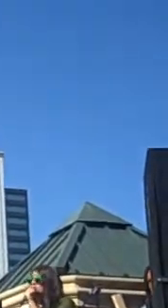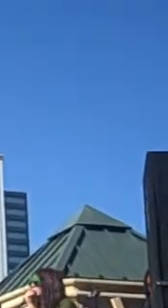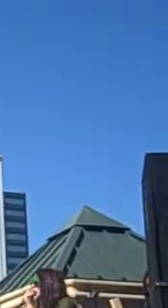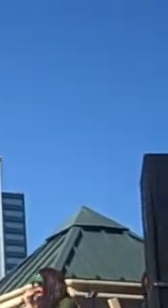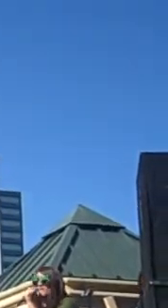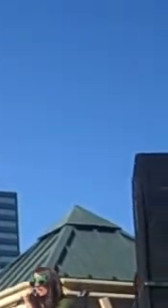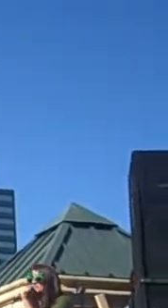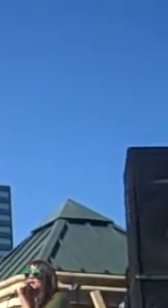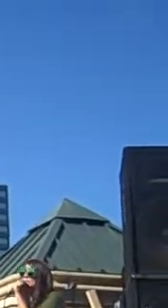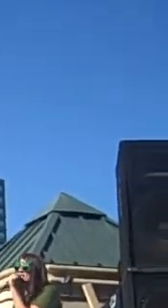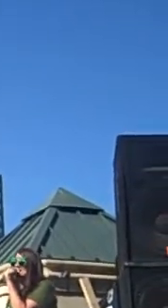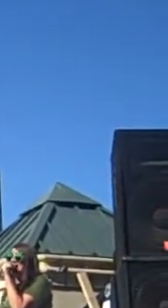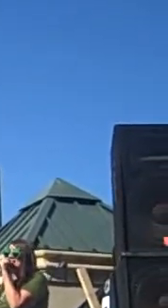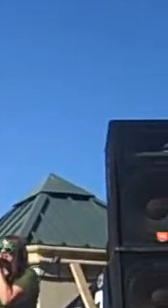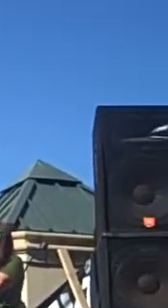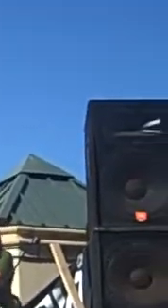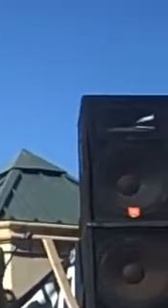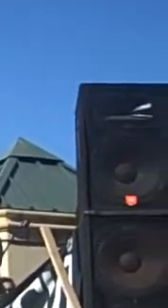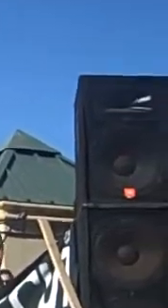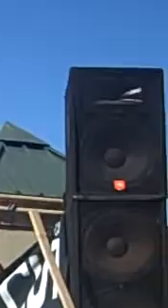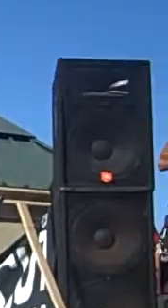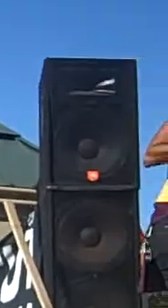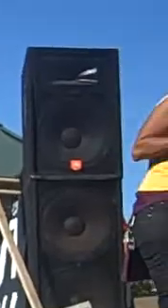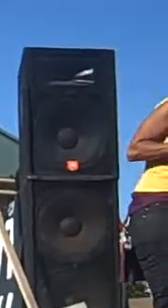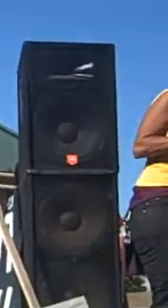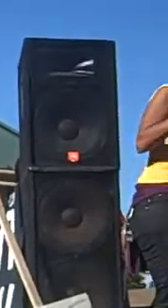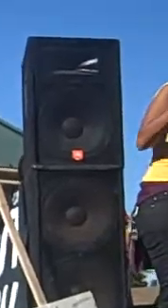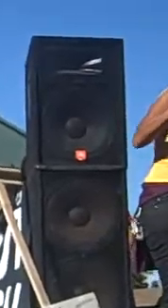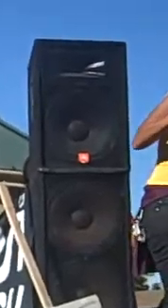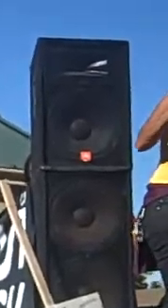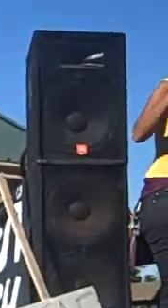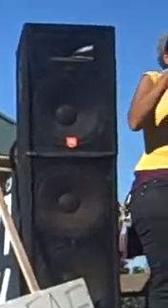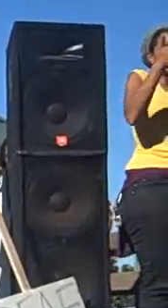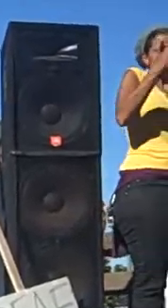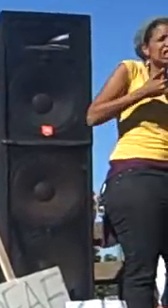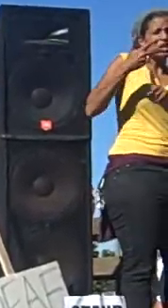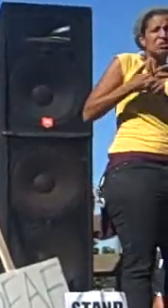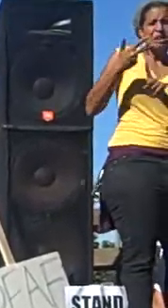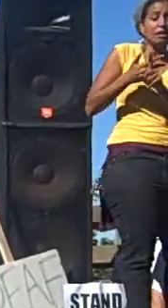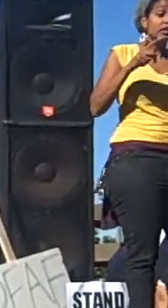dollars every three months out of the year that you could be spending on your families.